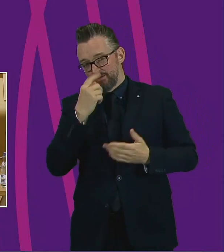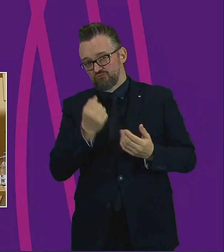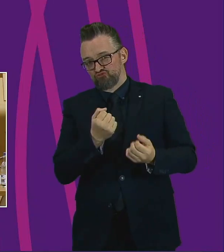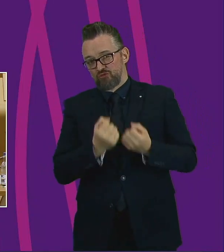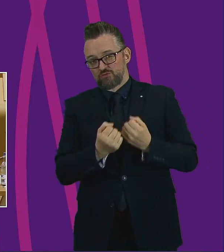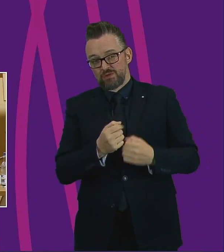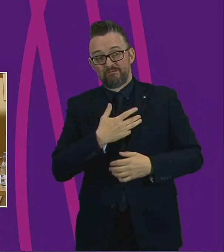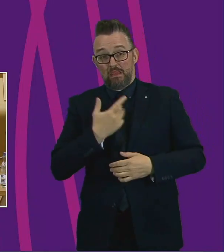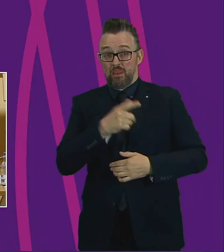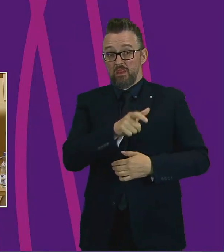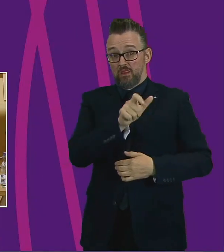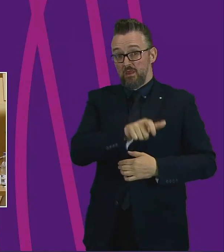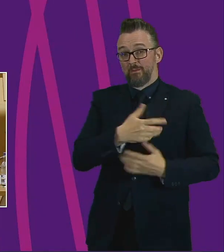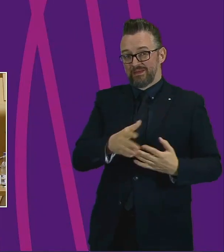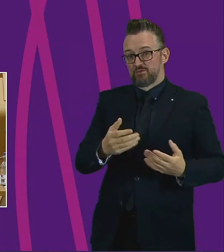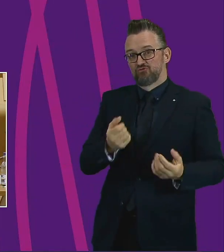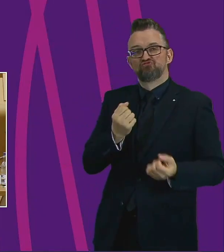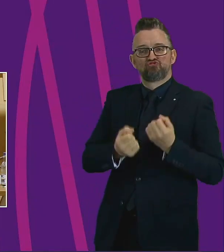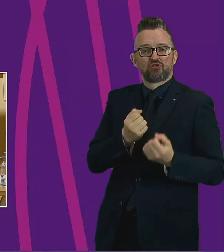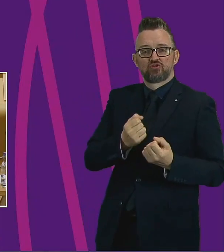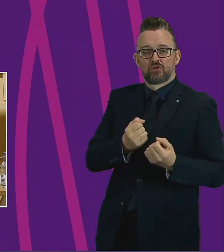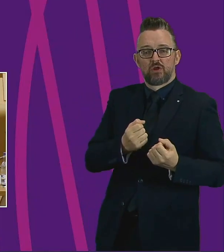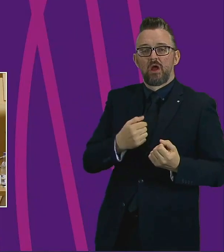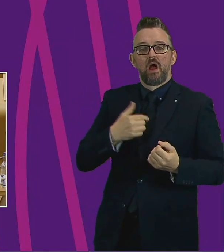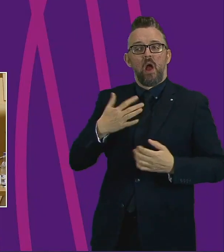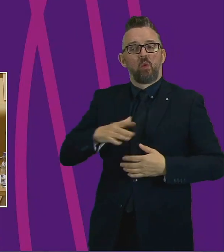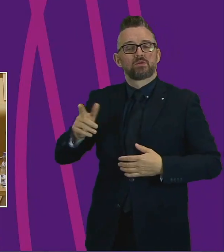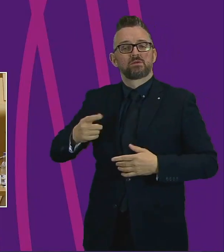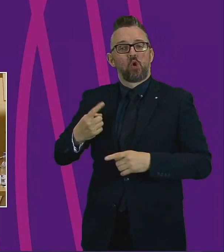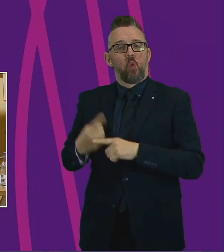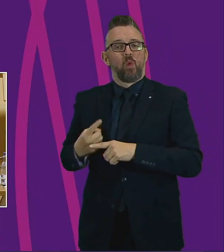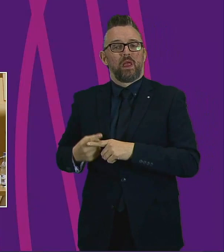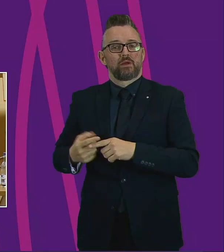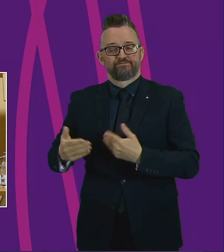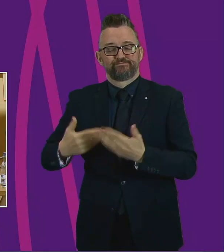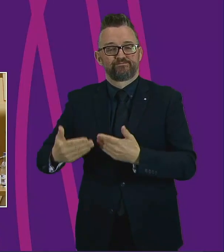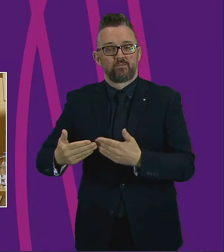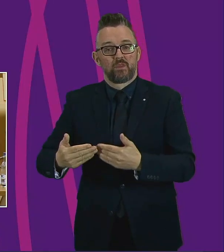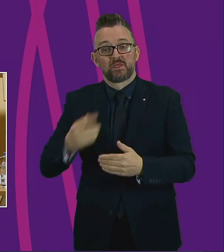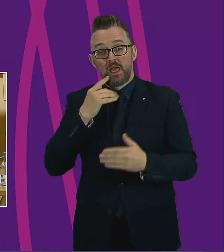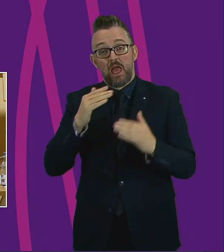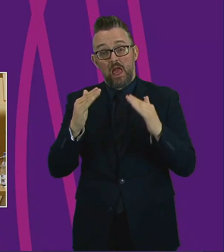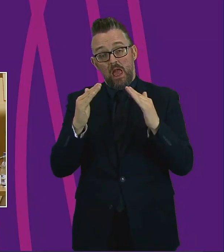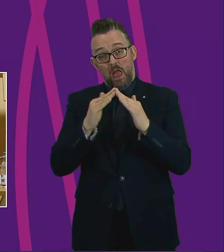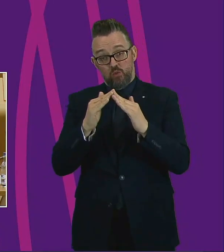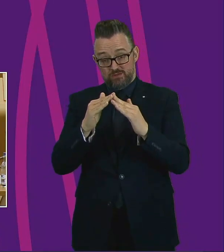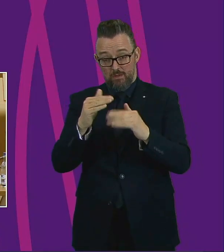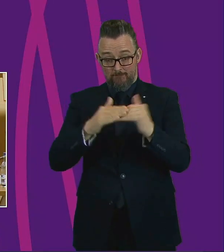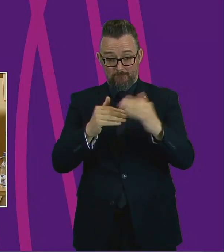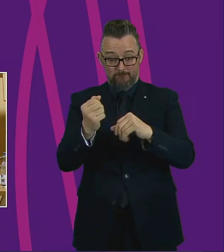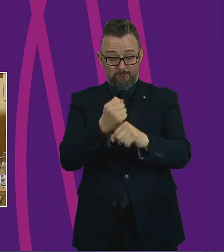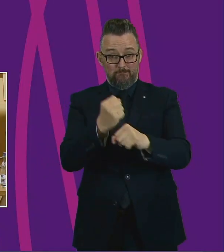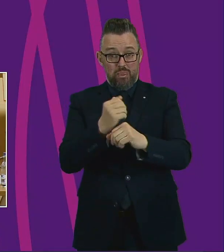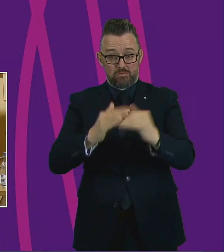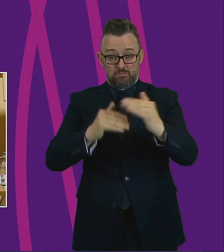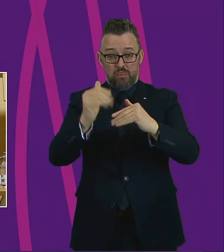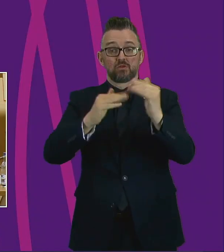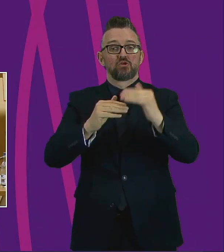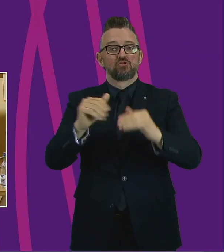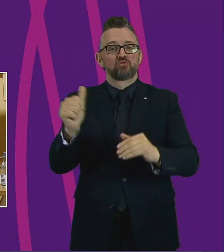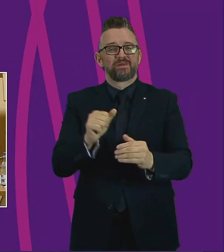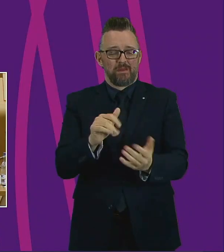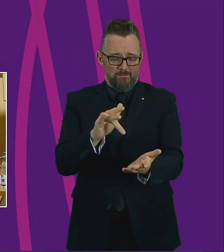a judgement. I would urge her to go a bit quicker. Housing should be at the heart of rebuilding our society